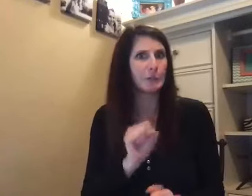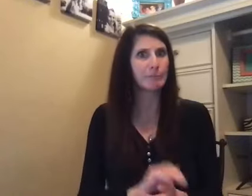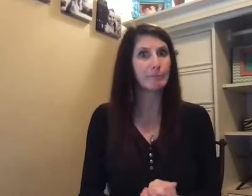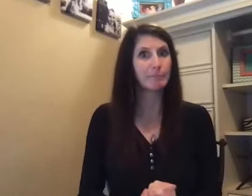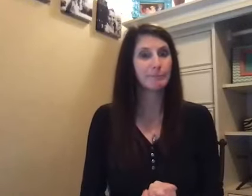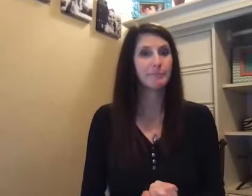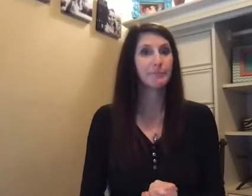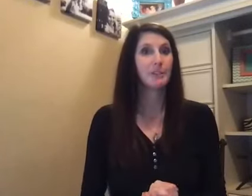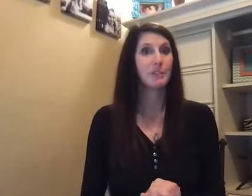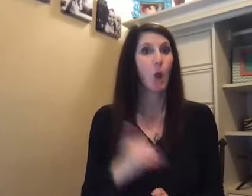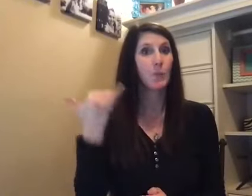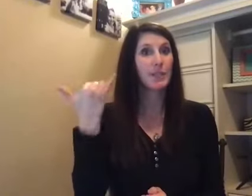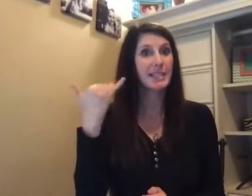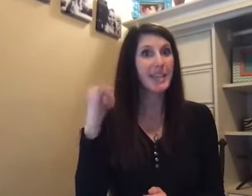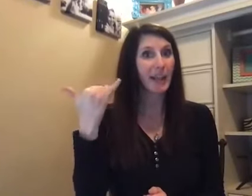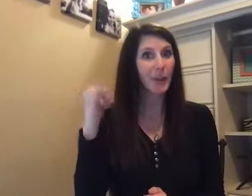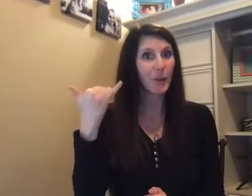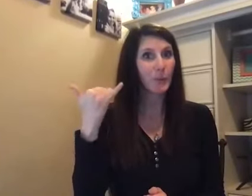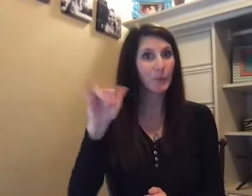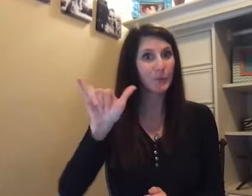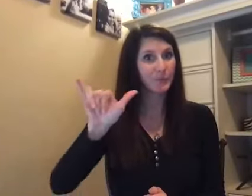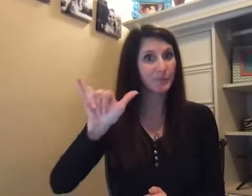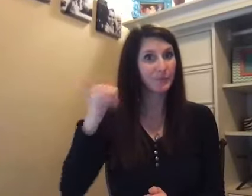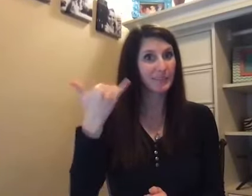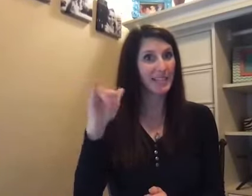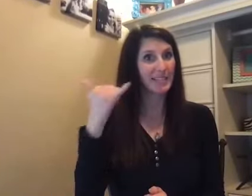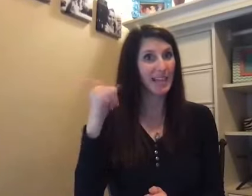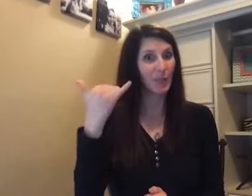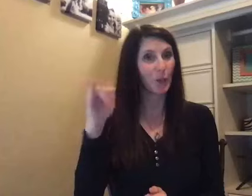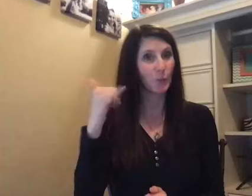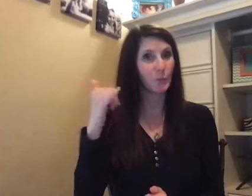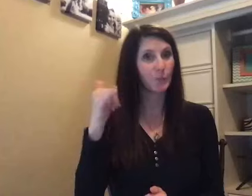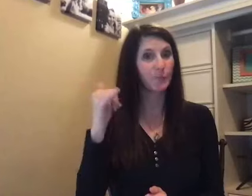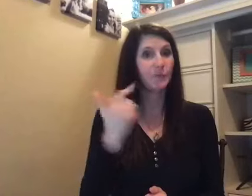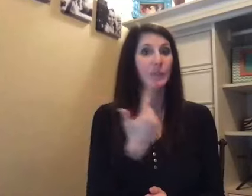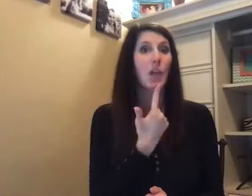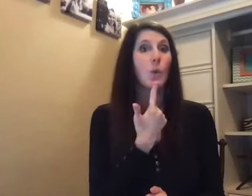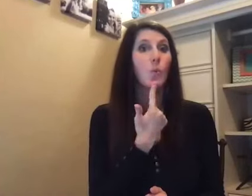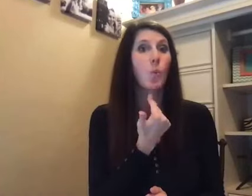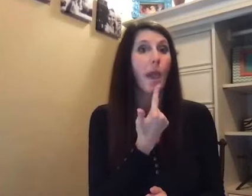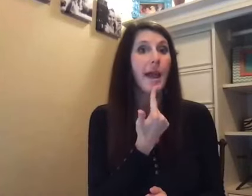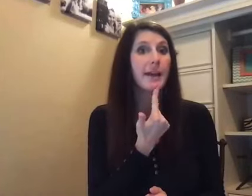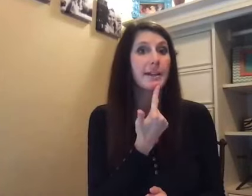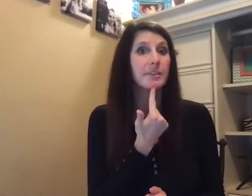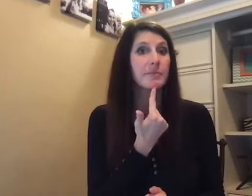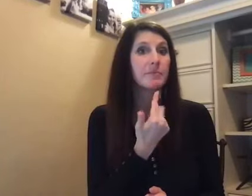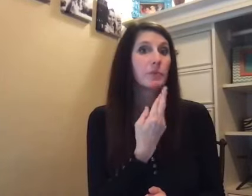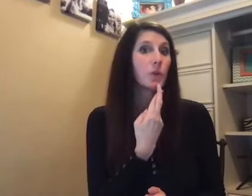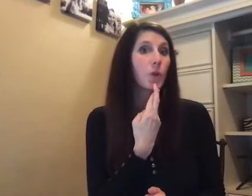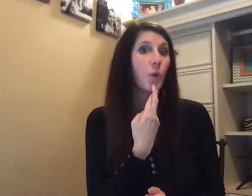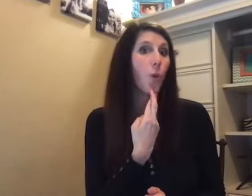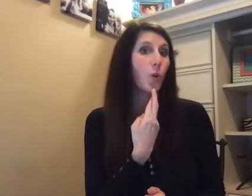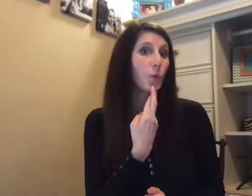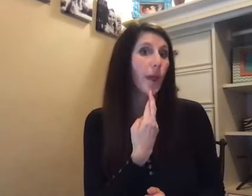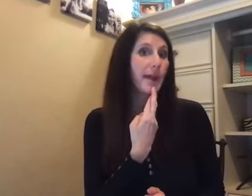The yellow. Yellow. Red. Or red.